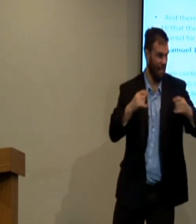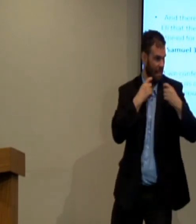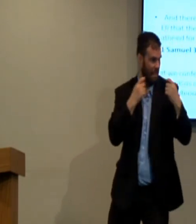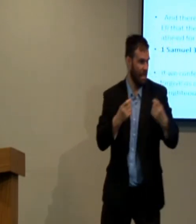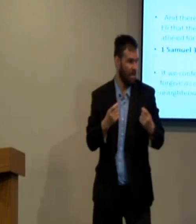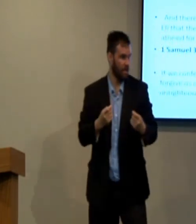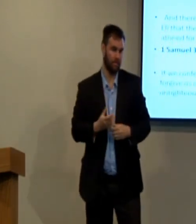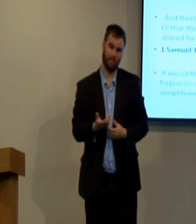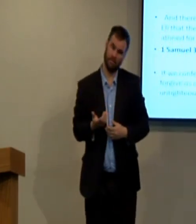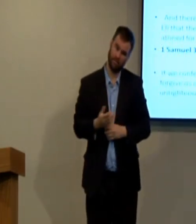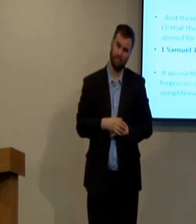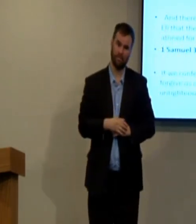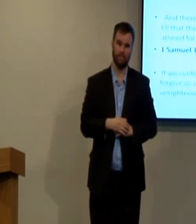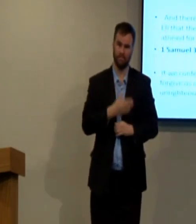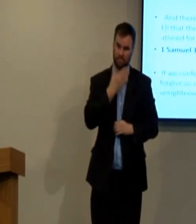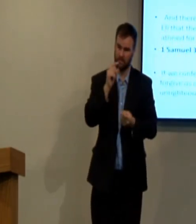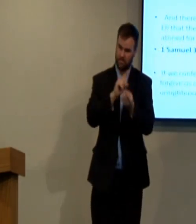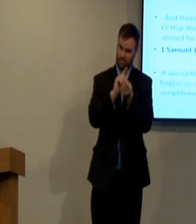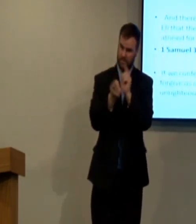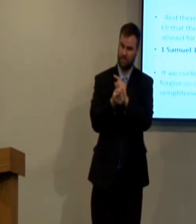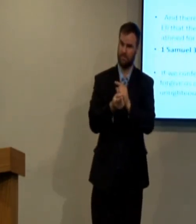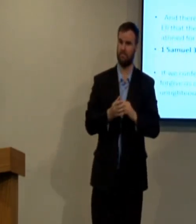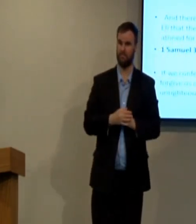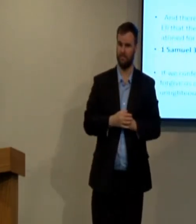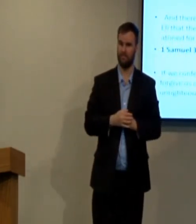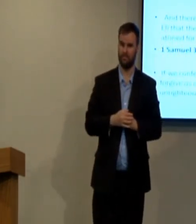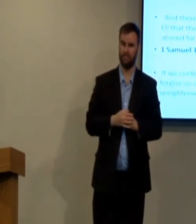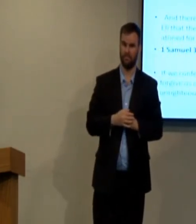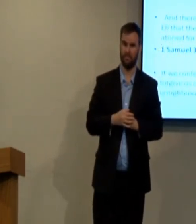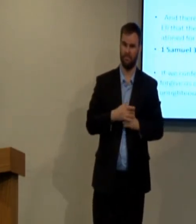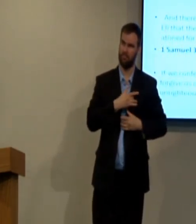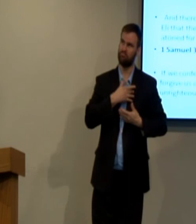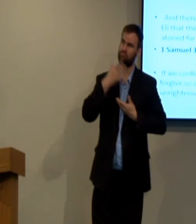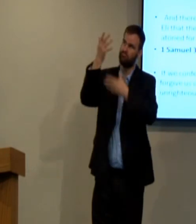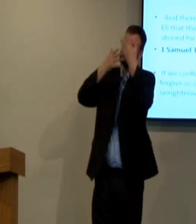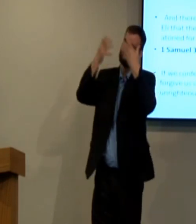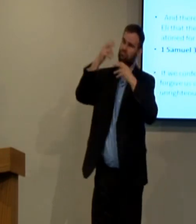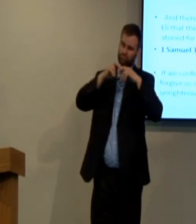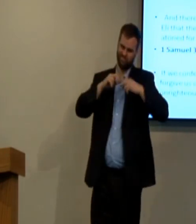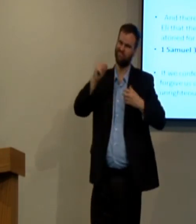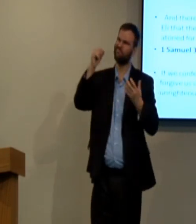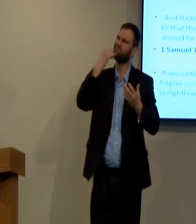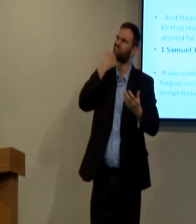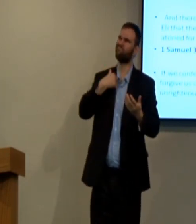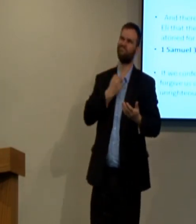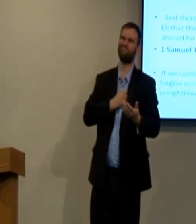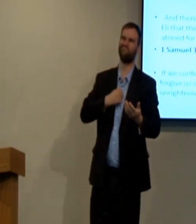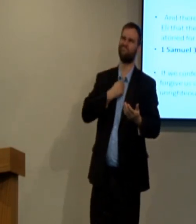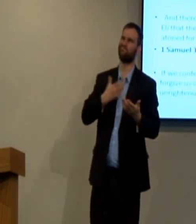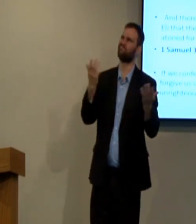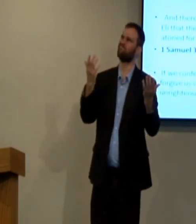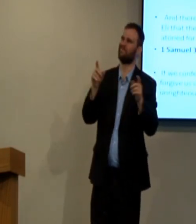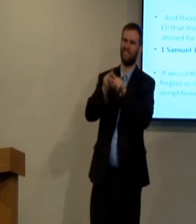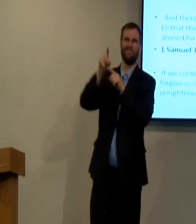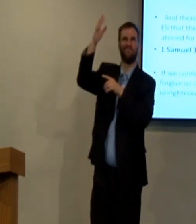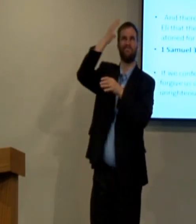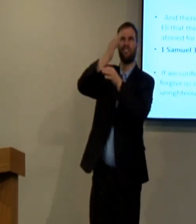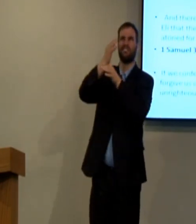I don't want people to look at me but to take me. That means I've sinned. So you hide your sin. It's better to repent. Tell the Lord